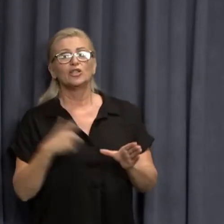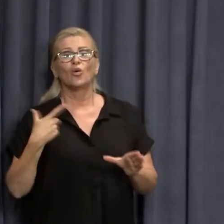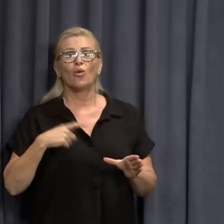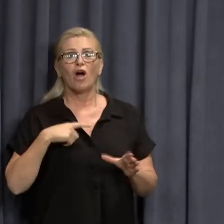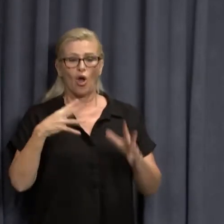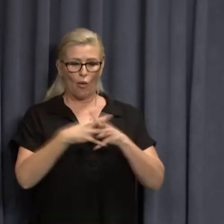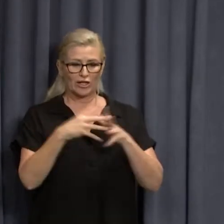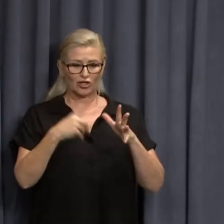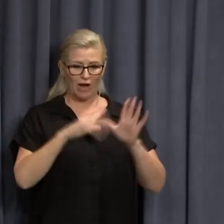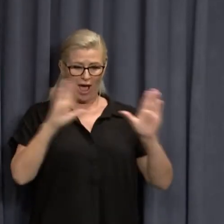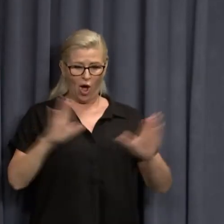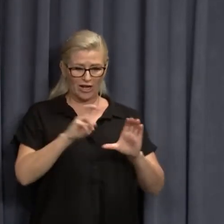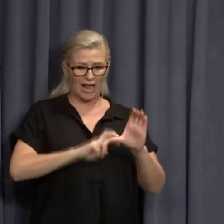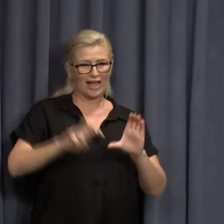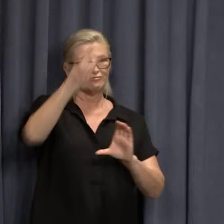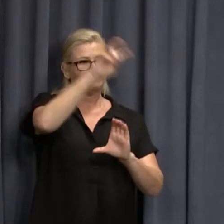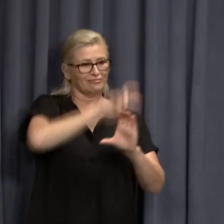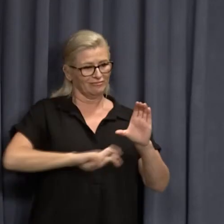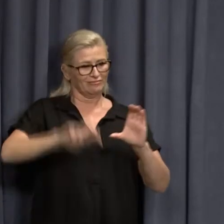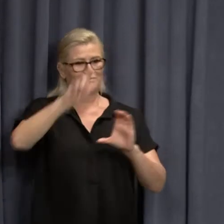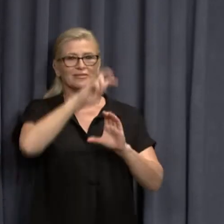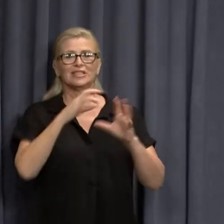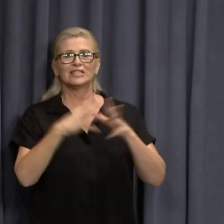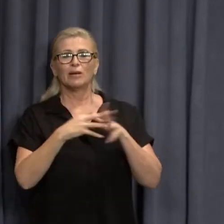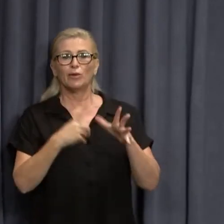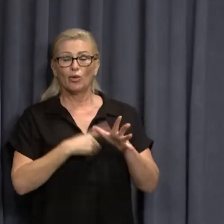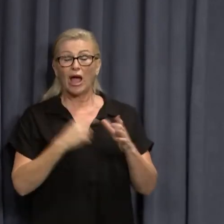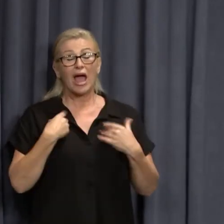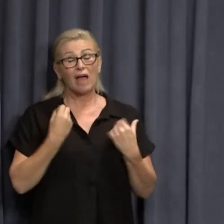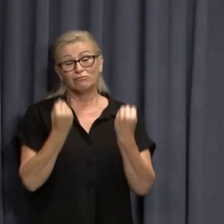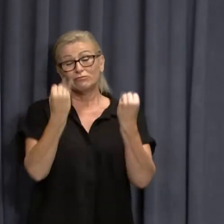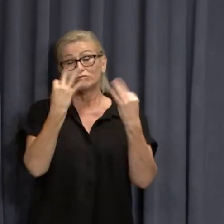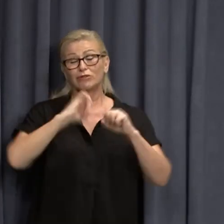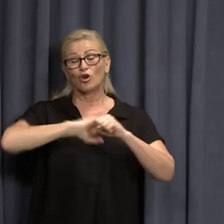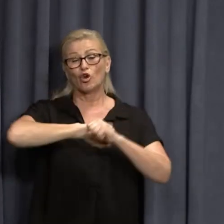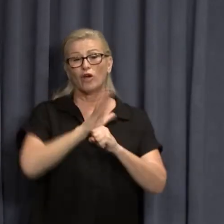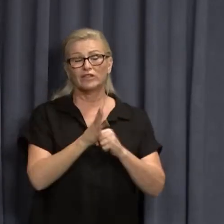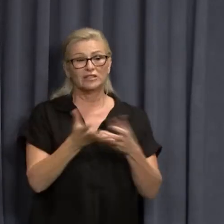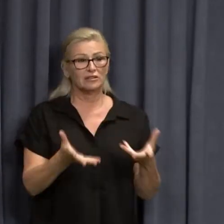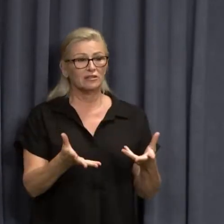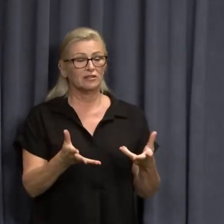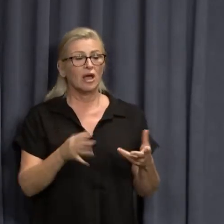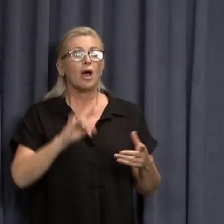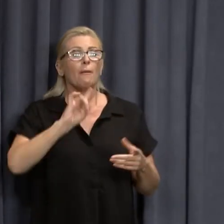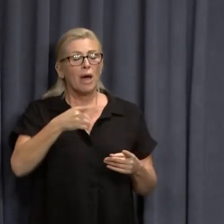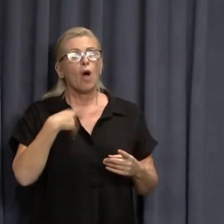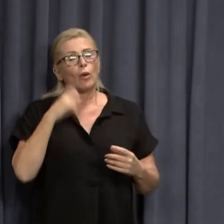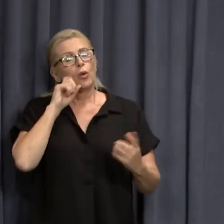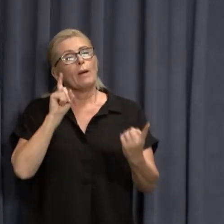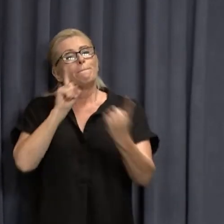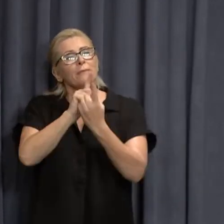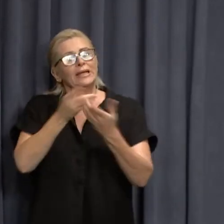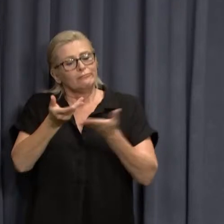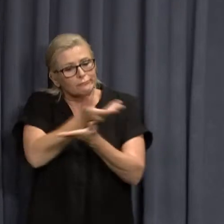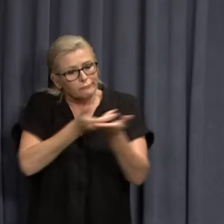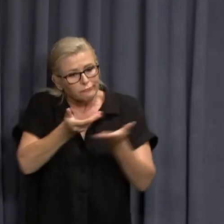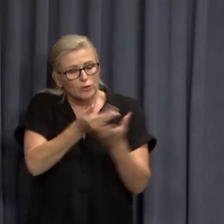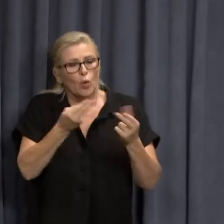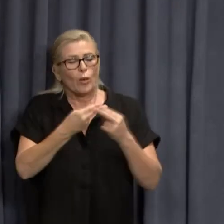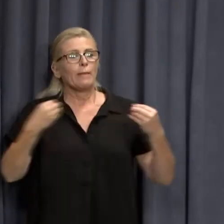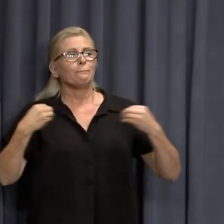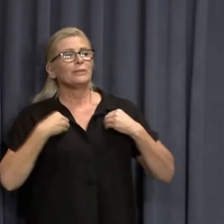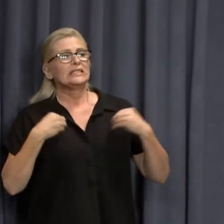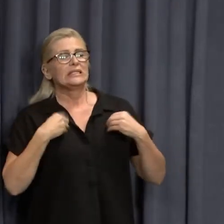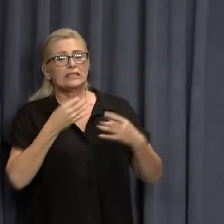have holidayed at home and we kept COVID out. But we'll meet with some parts of the industry to see what their concerns are